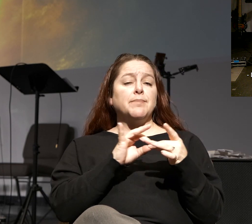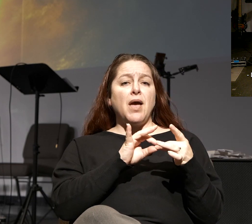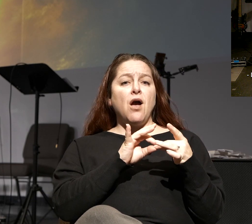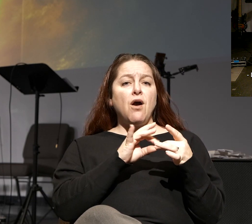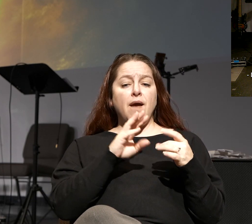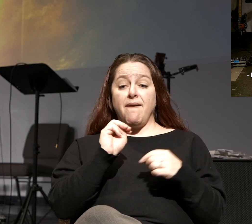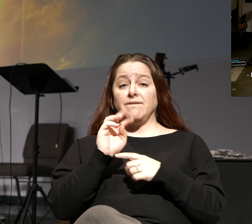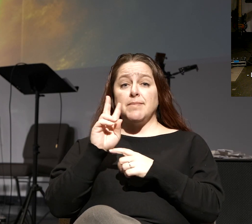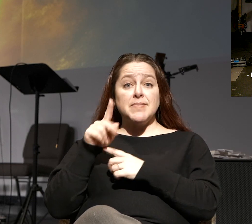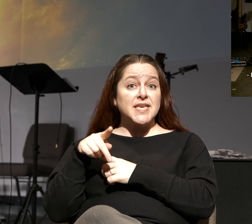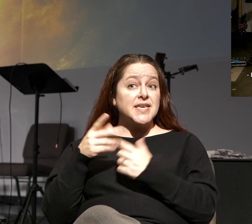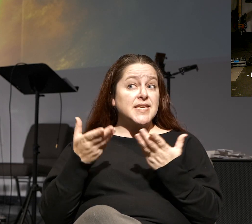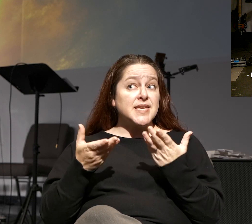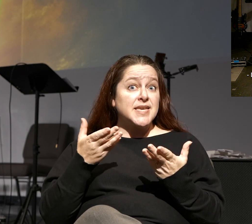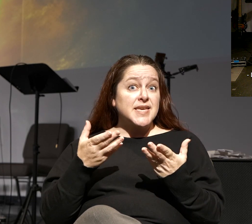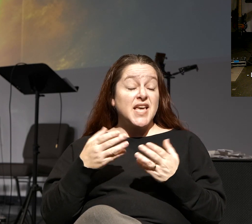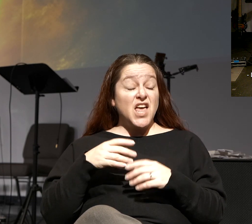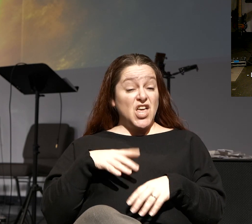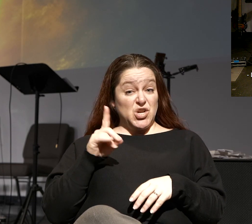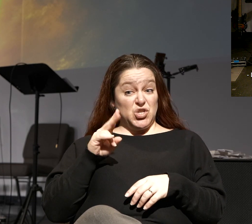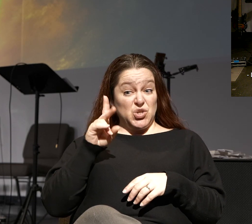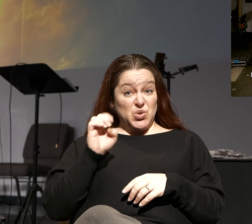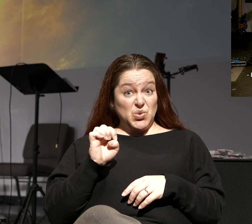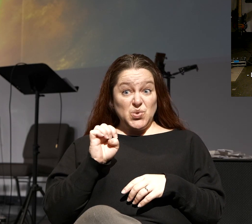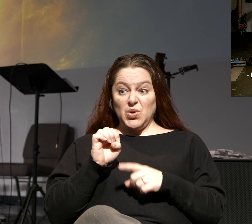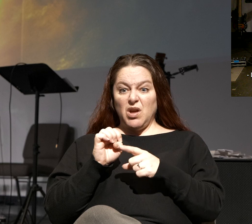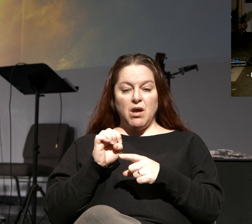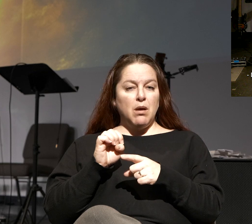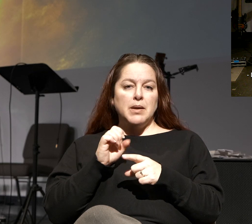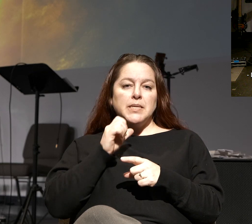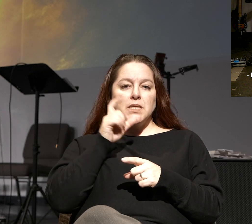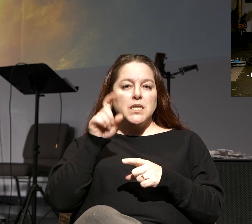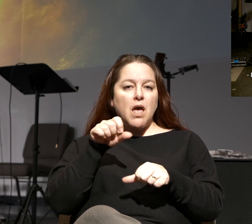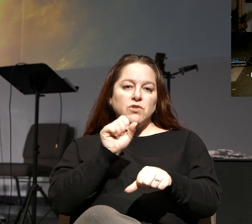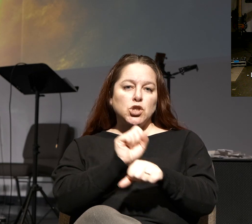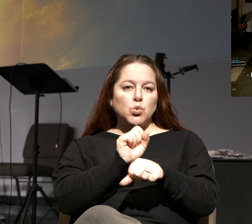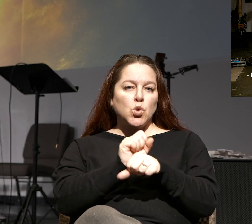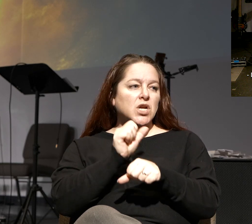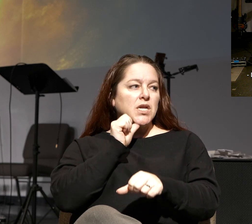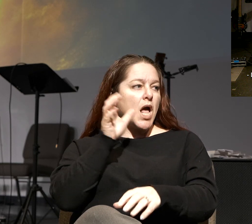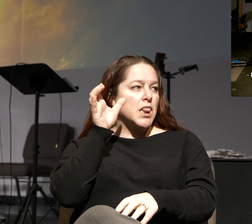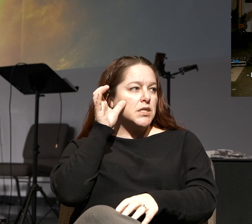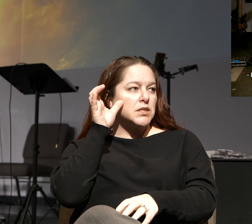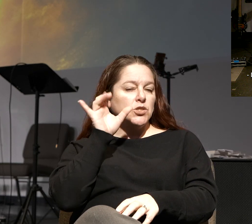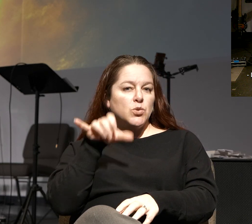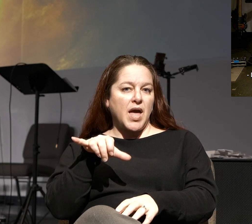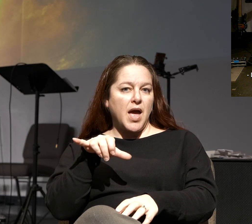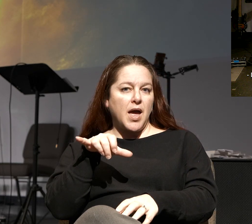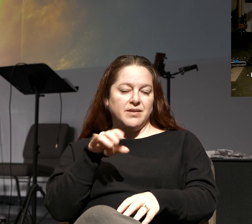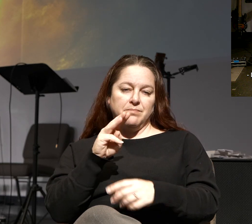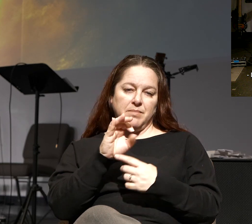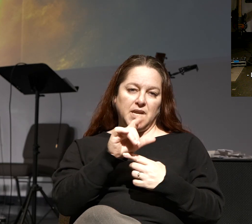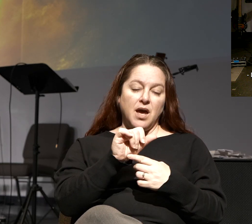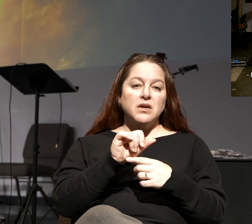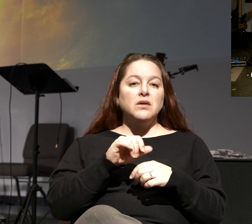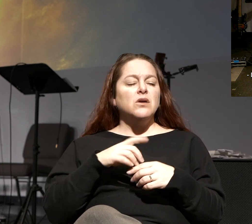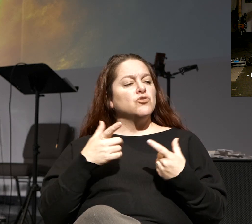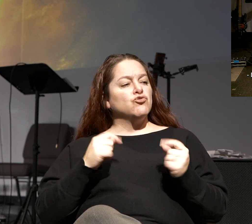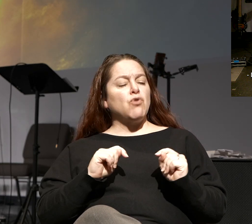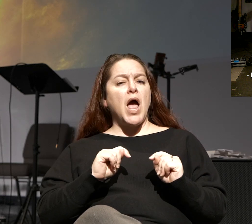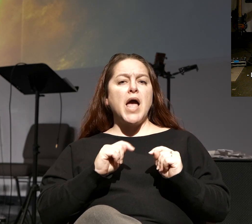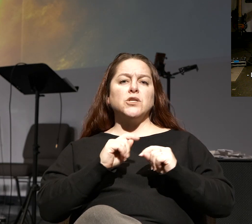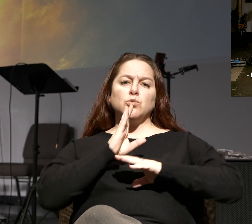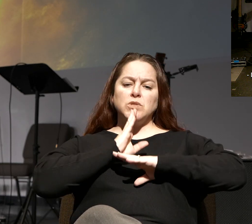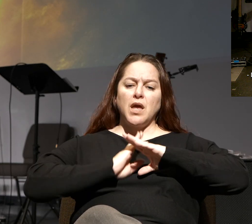MVP. And the dude, he doesn't have to work at not listening to it, that is the media, or trying to stay